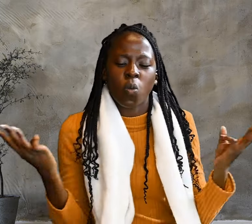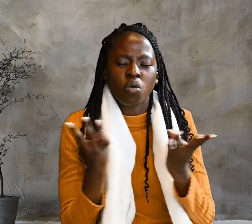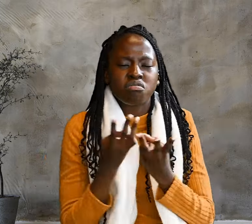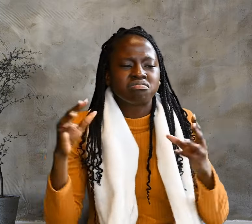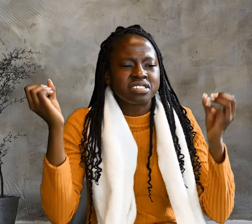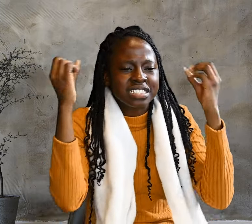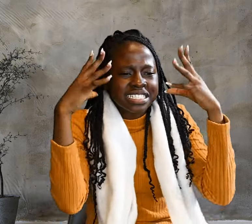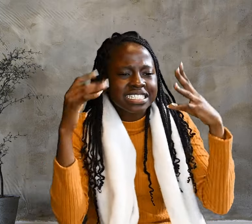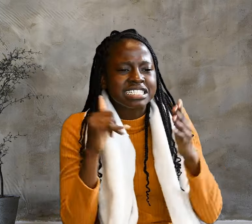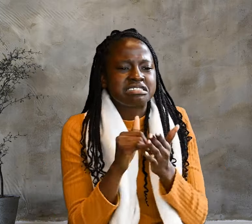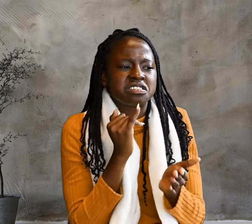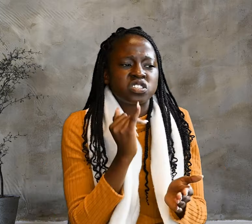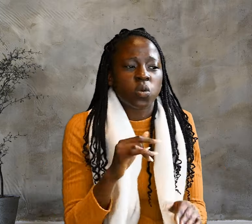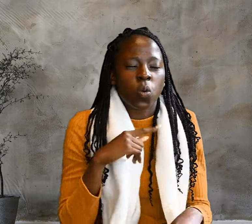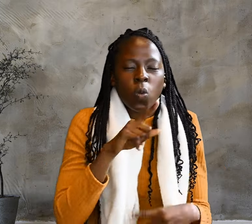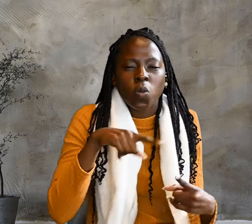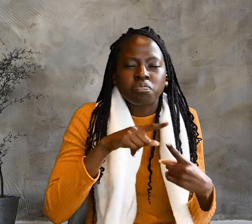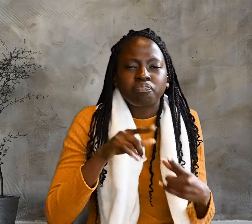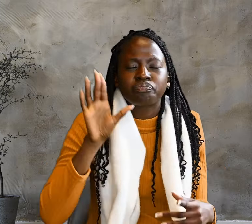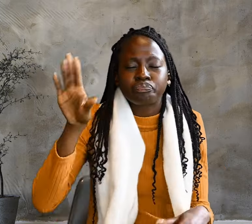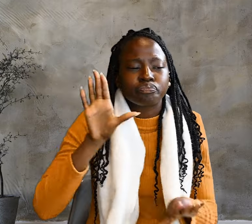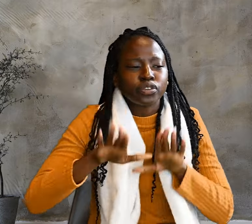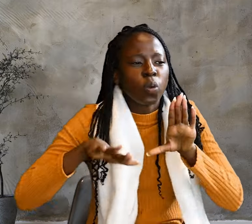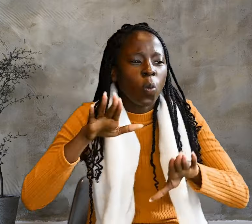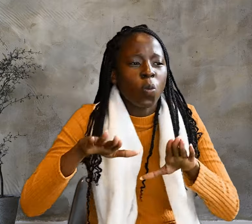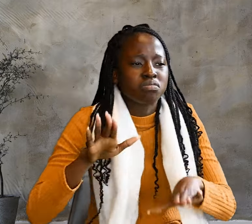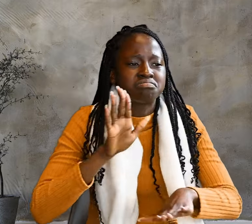night that they stumble, for they have no light.